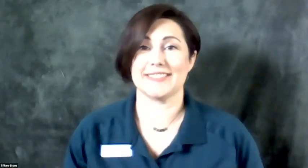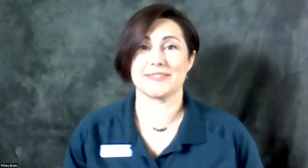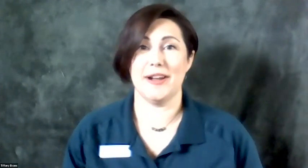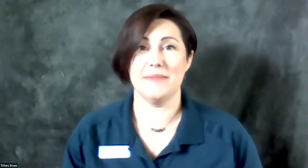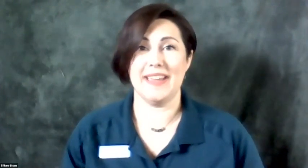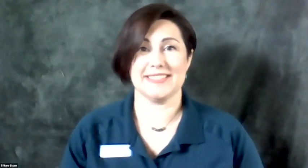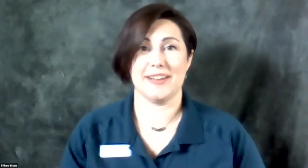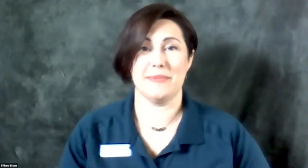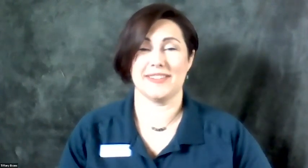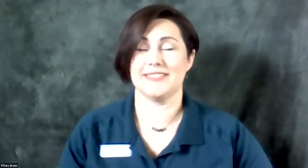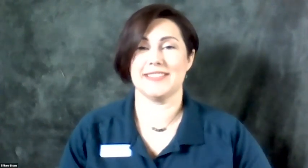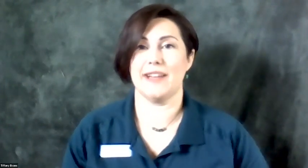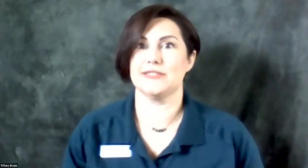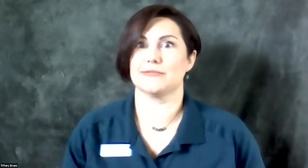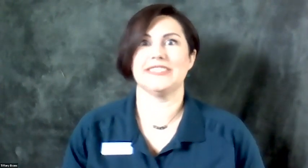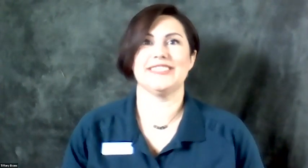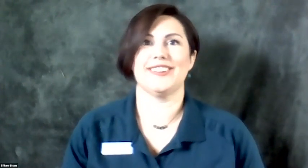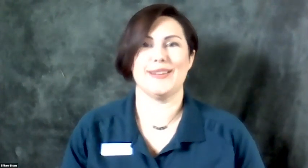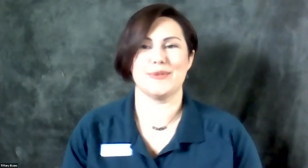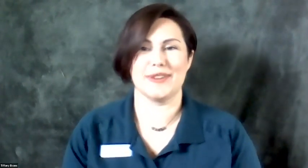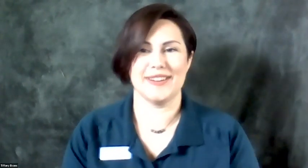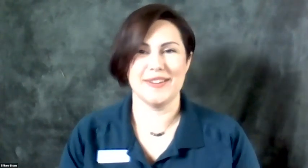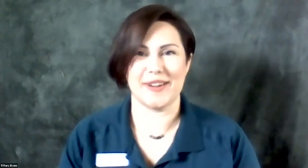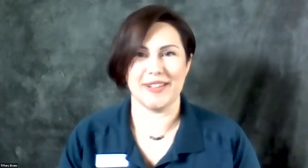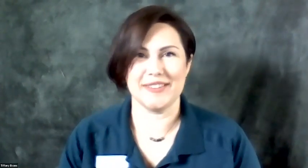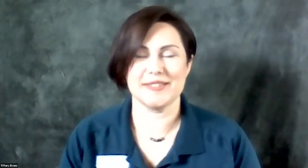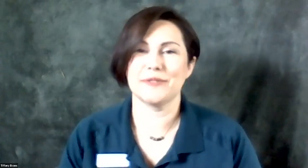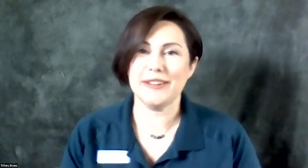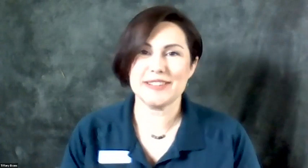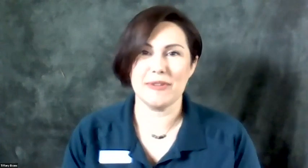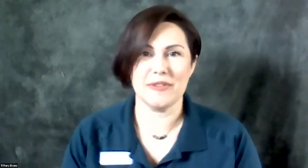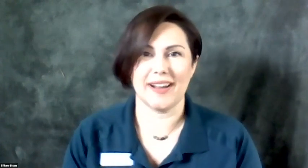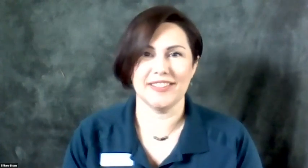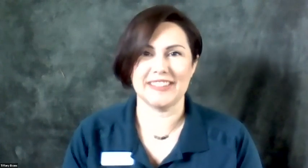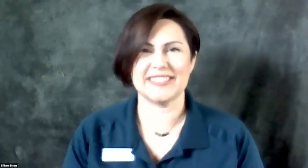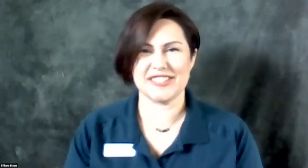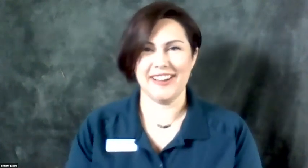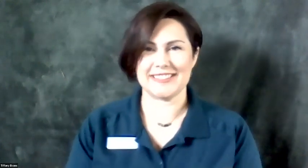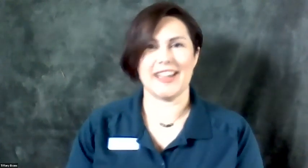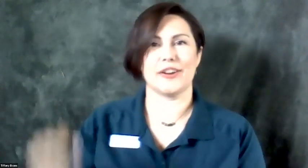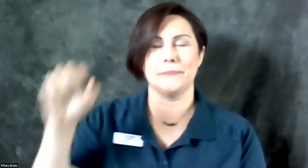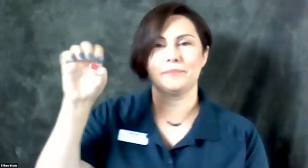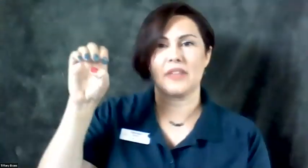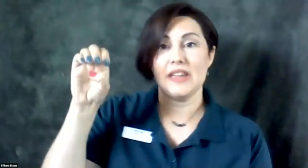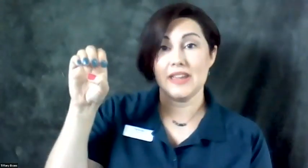um, ASL webinar series, I would do a really long animal word for all of you. So great job if you've got elephant. Let's try it together. E